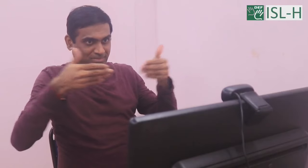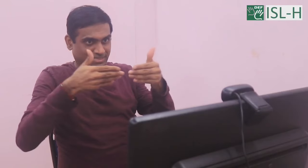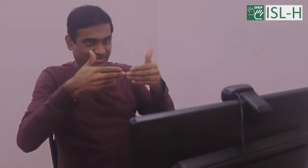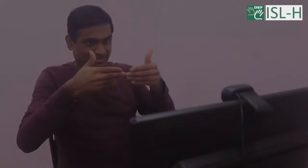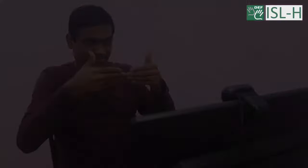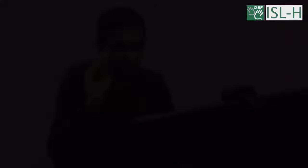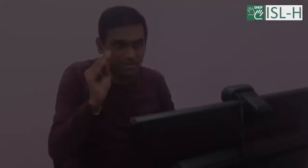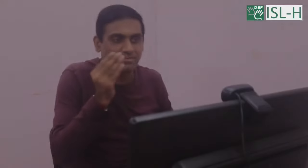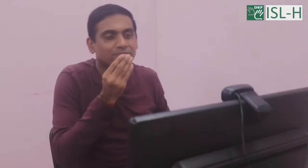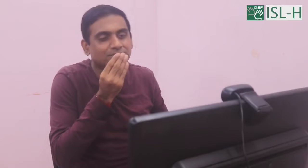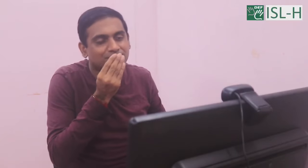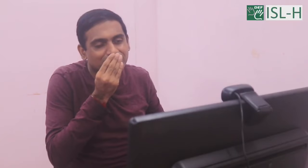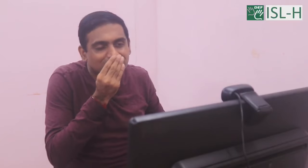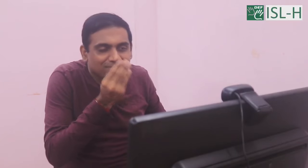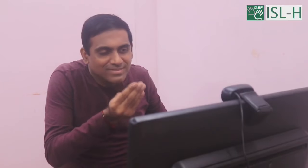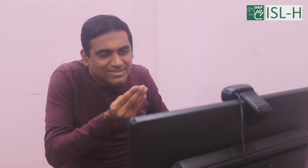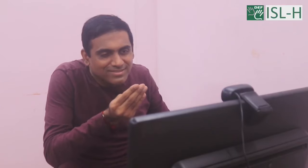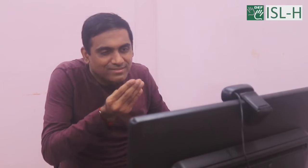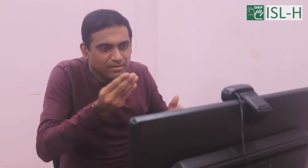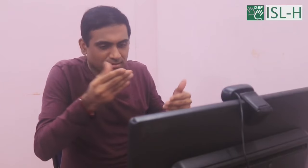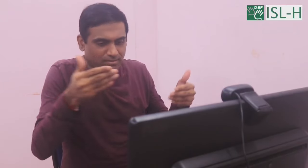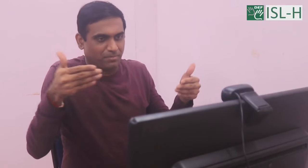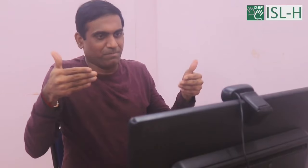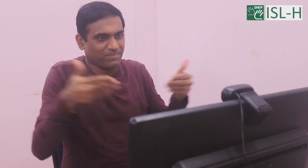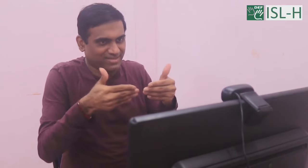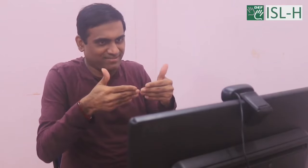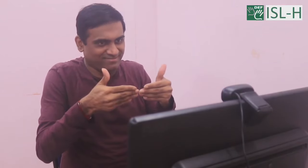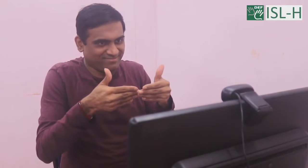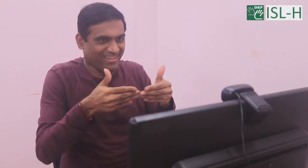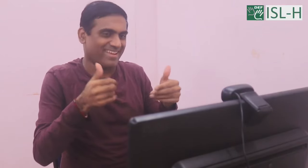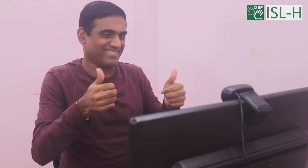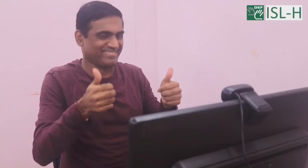Meet. Please. Meet.